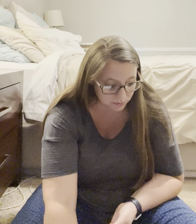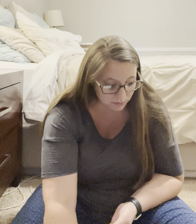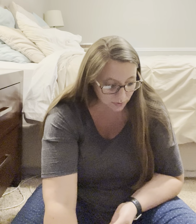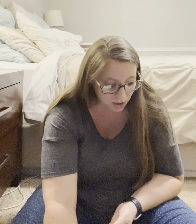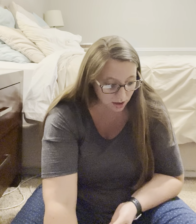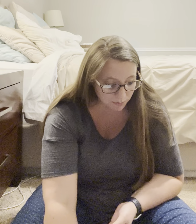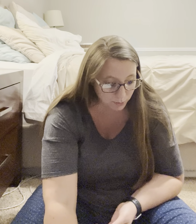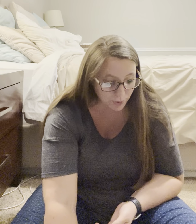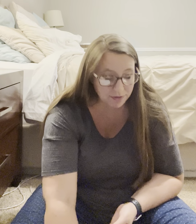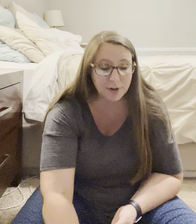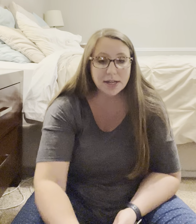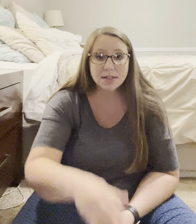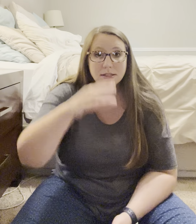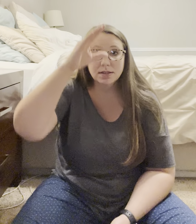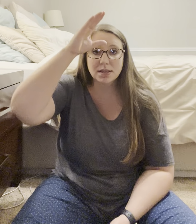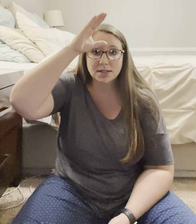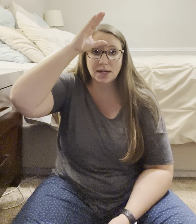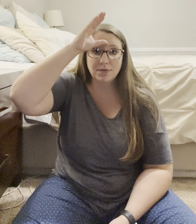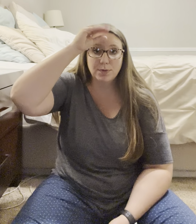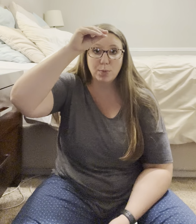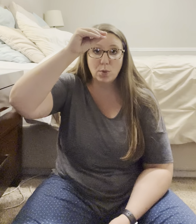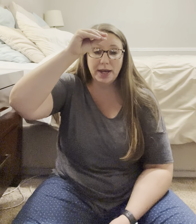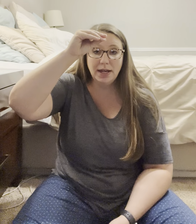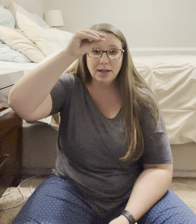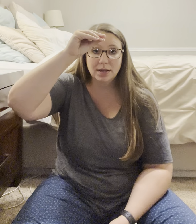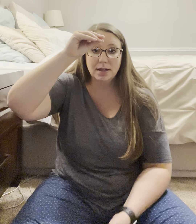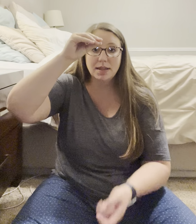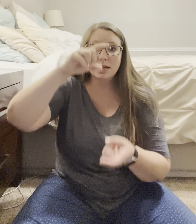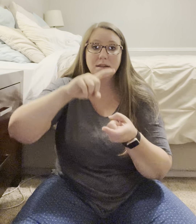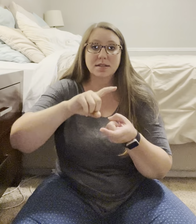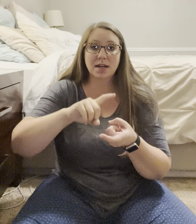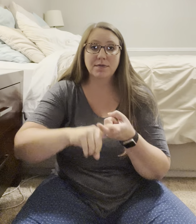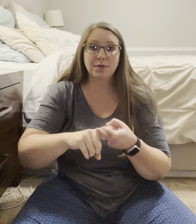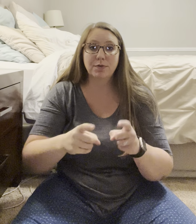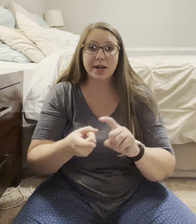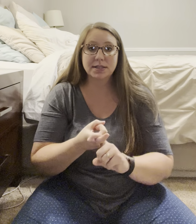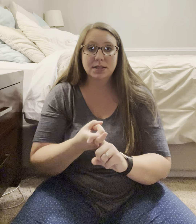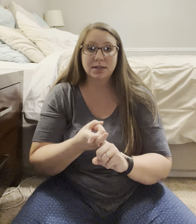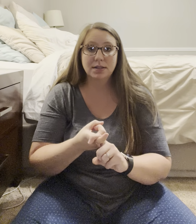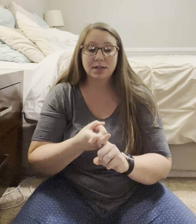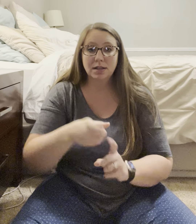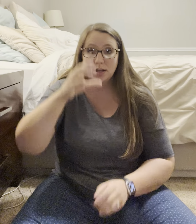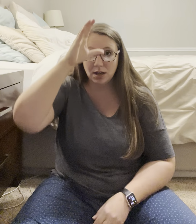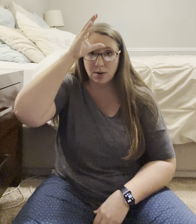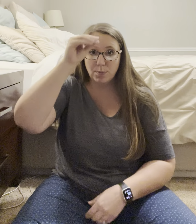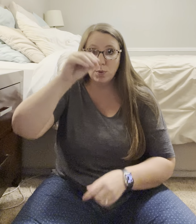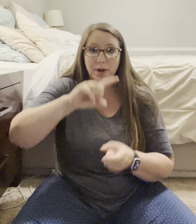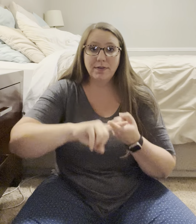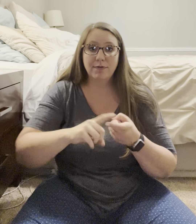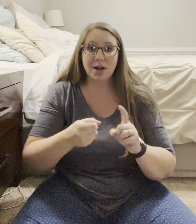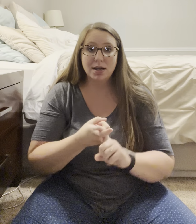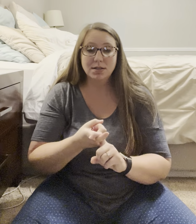Um, boyfriend. The sign for boy. And then the sign for friend. Boy, friend.